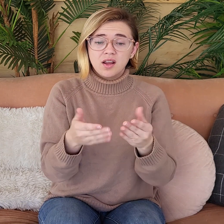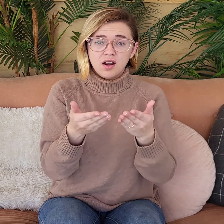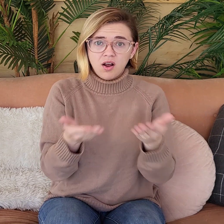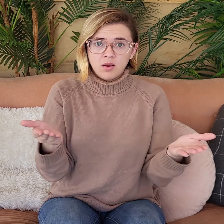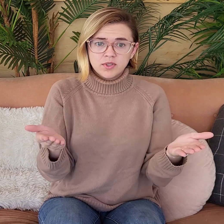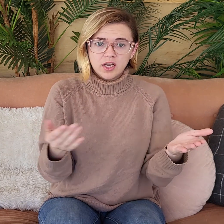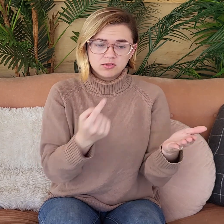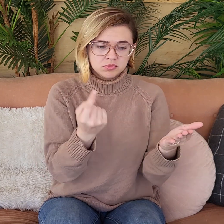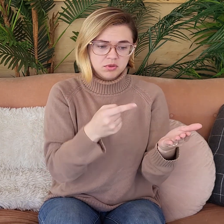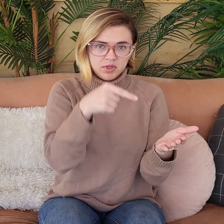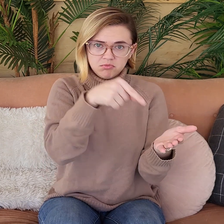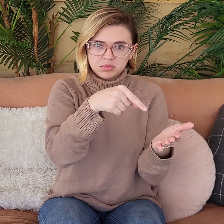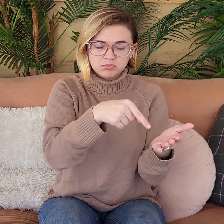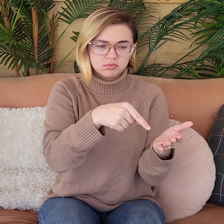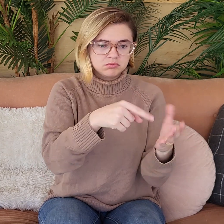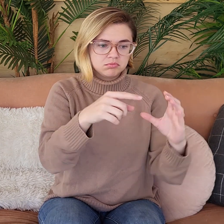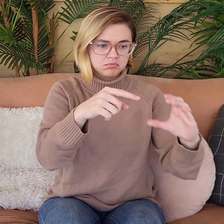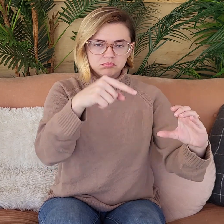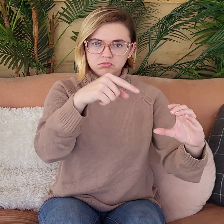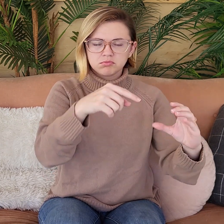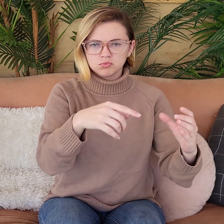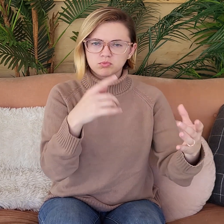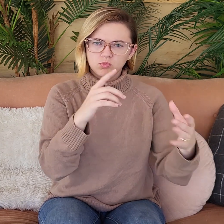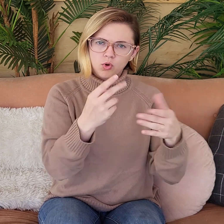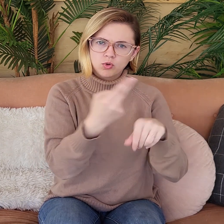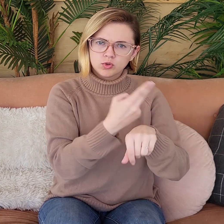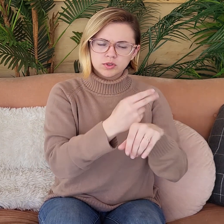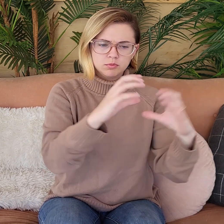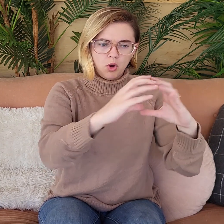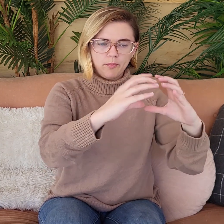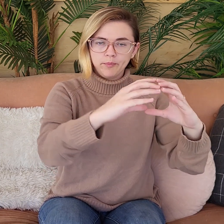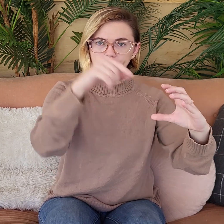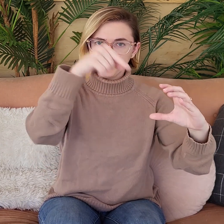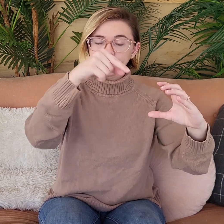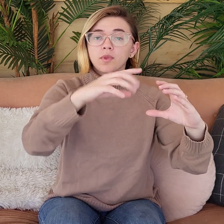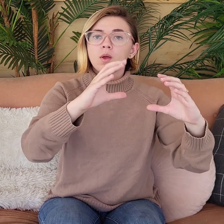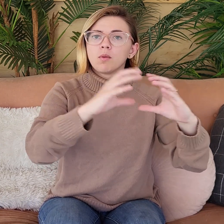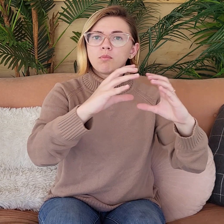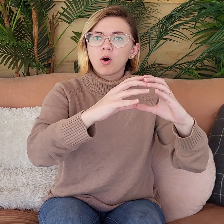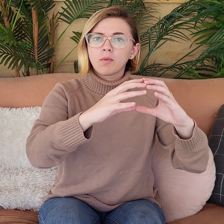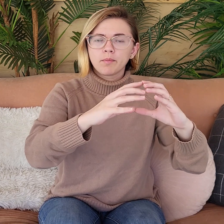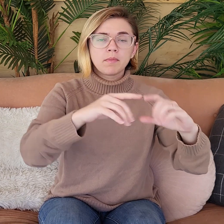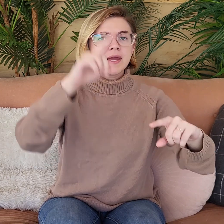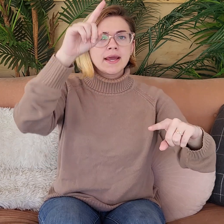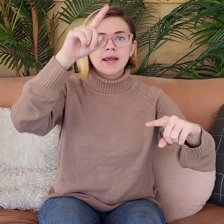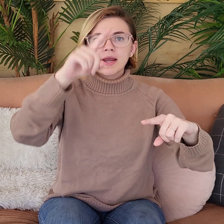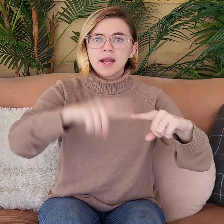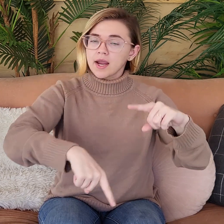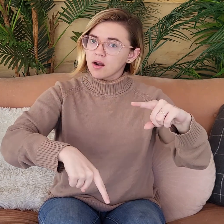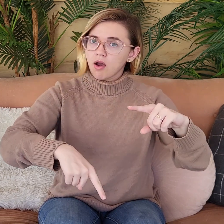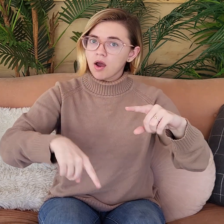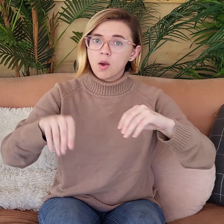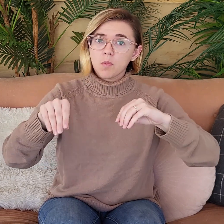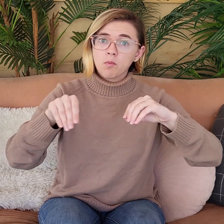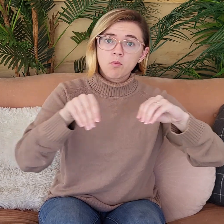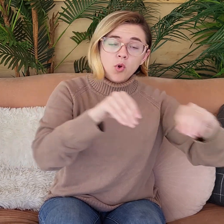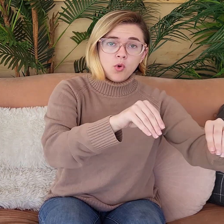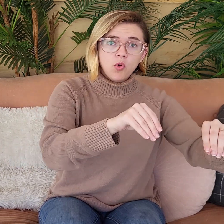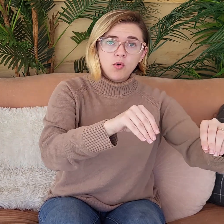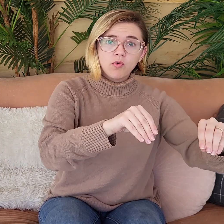that objects, so if we have something, for example, we'll use a ball. If we have a ball, it